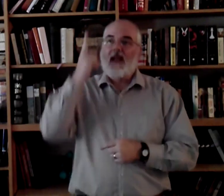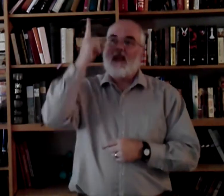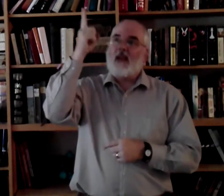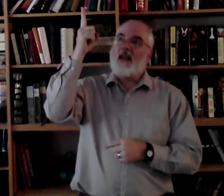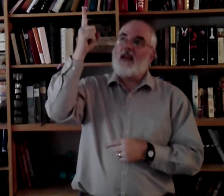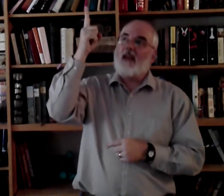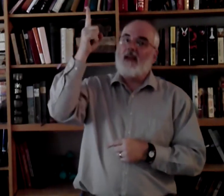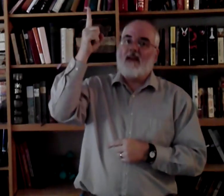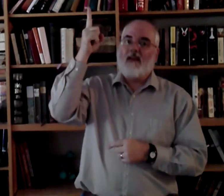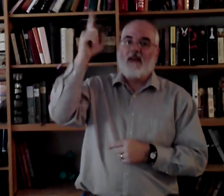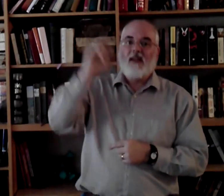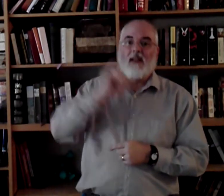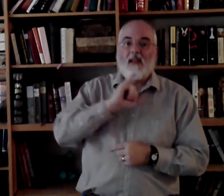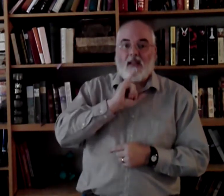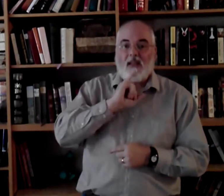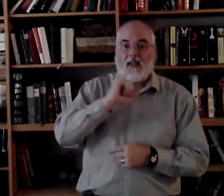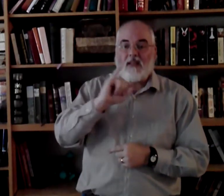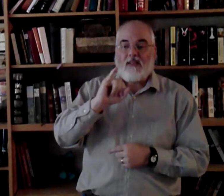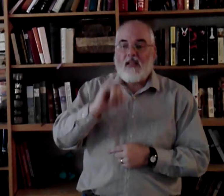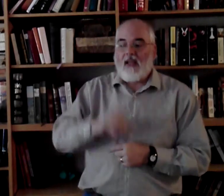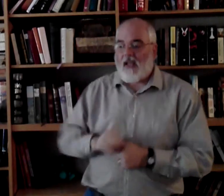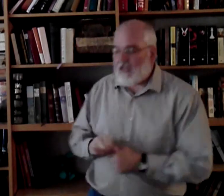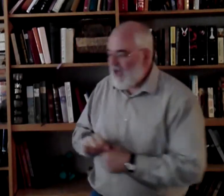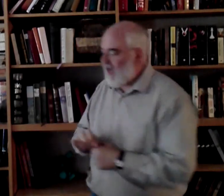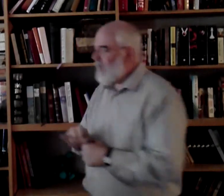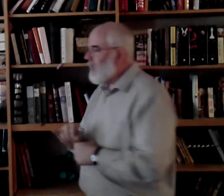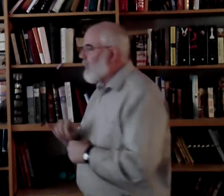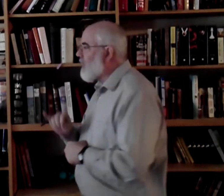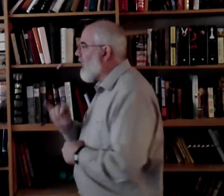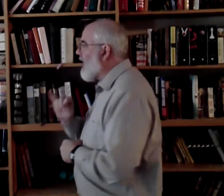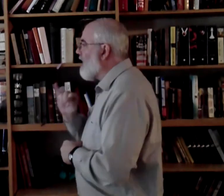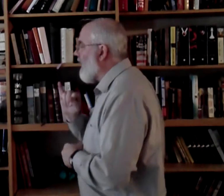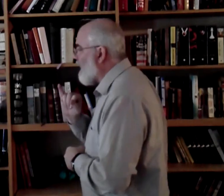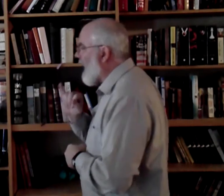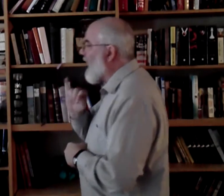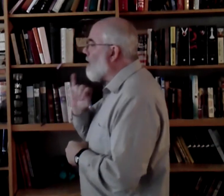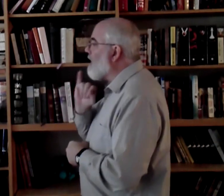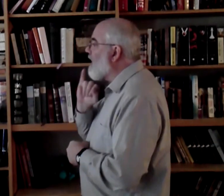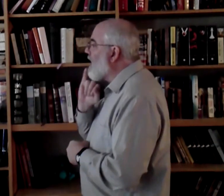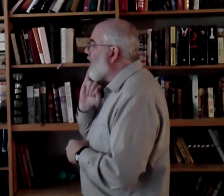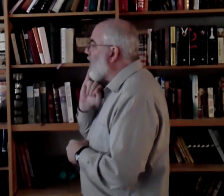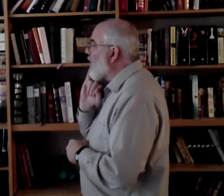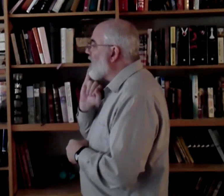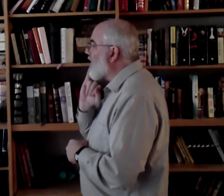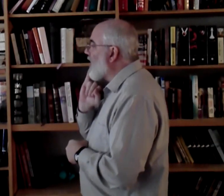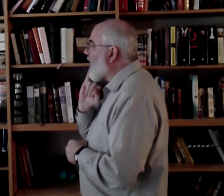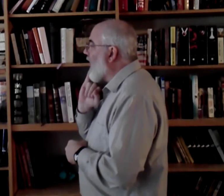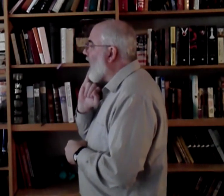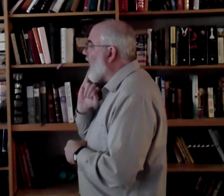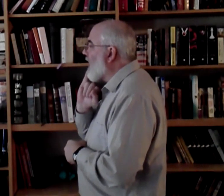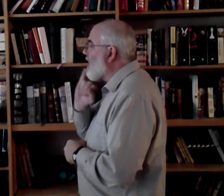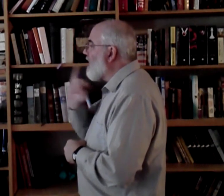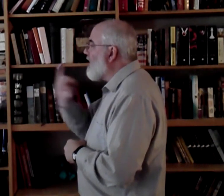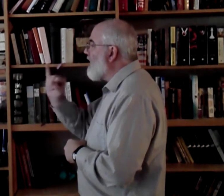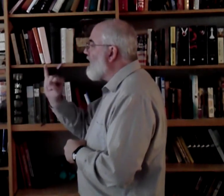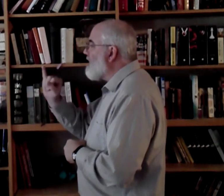He is, it's kind of like the letter, like M, only if the letter I, is